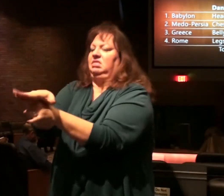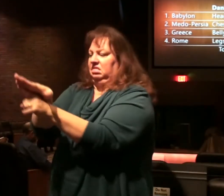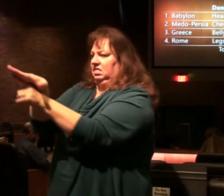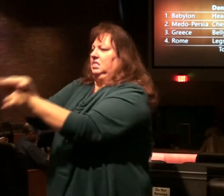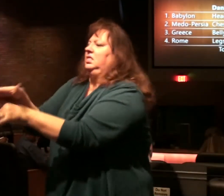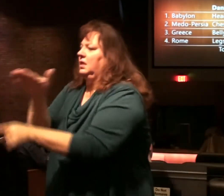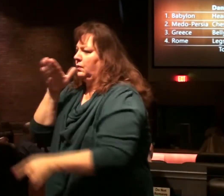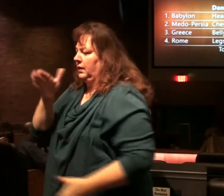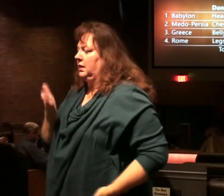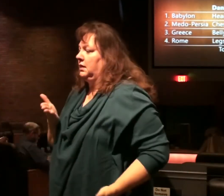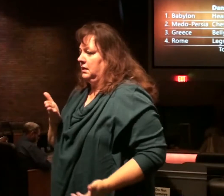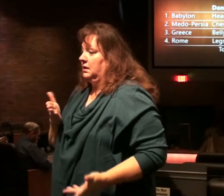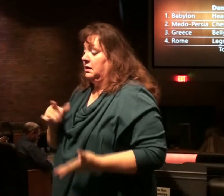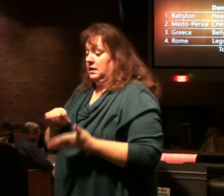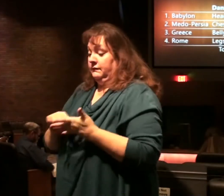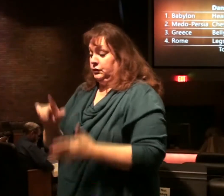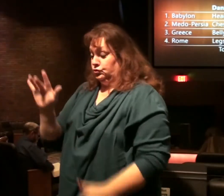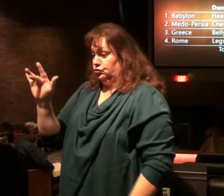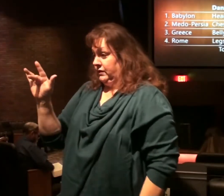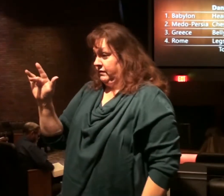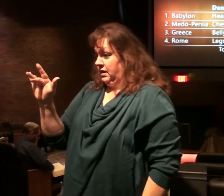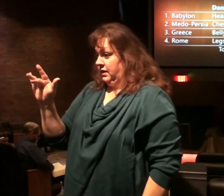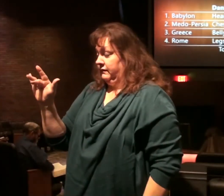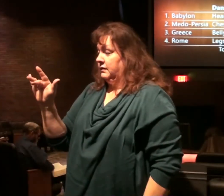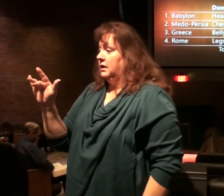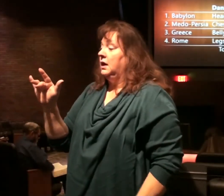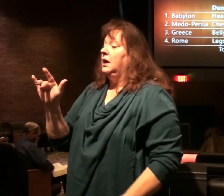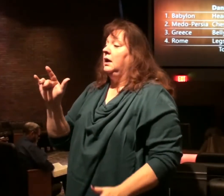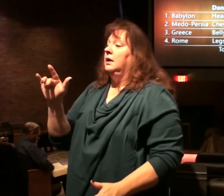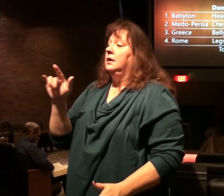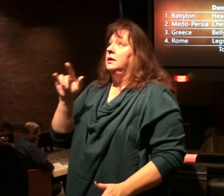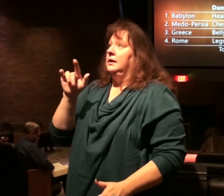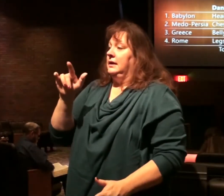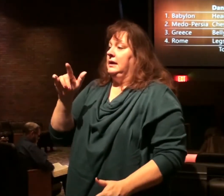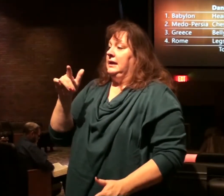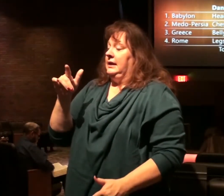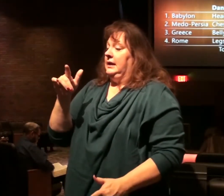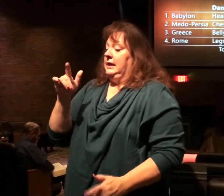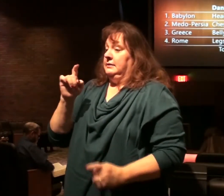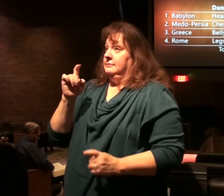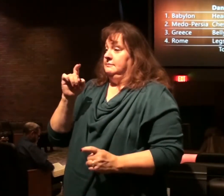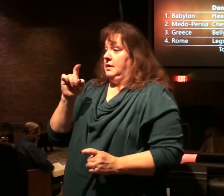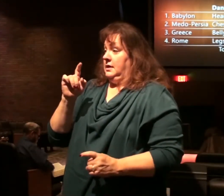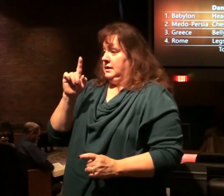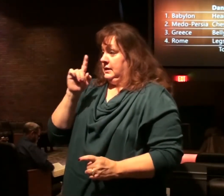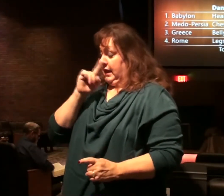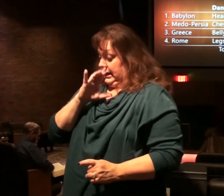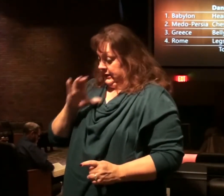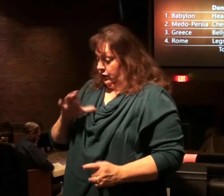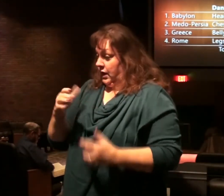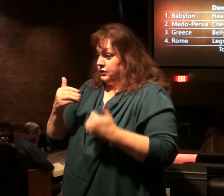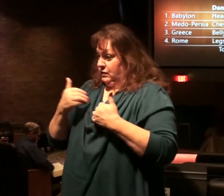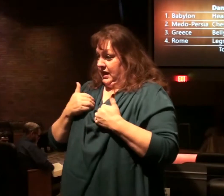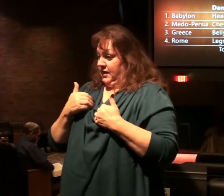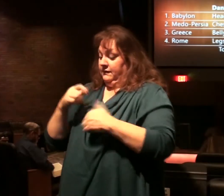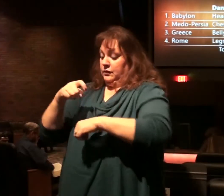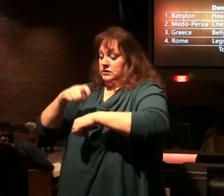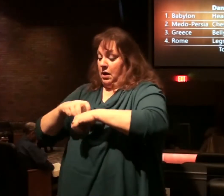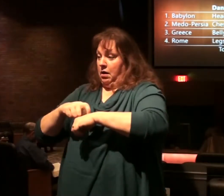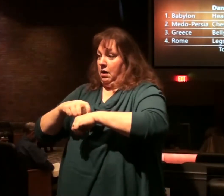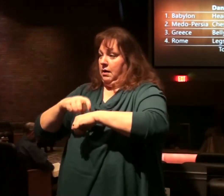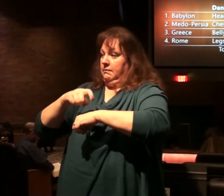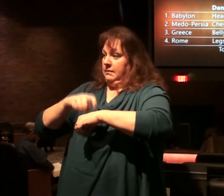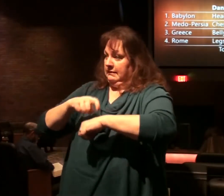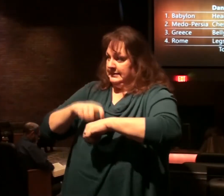And in verse 25, they will be given into his hand for a time, times, and a half time.